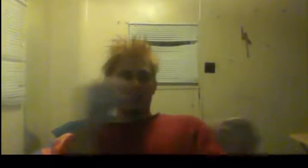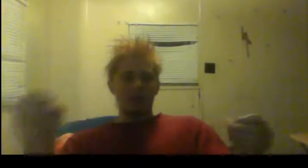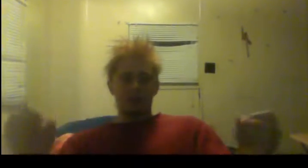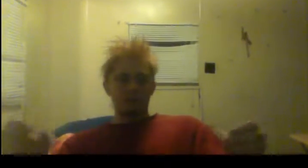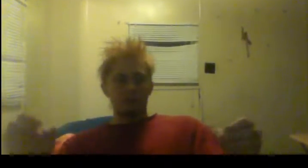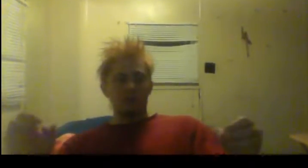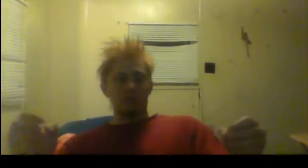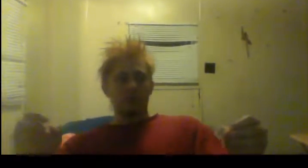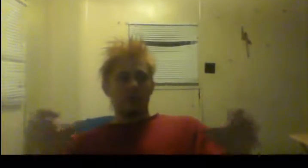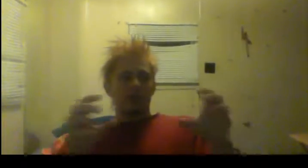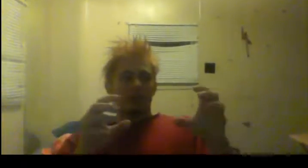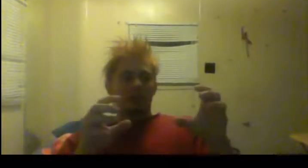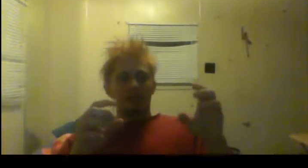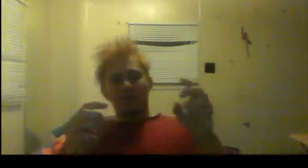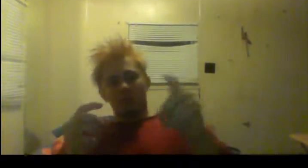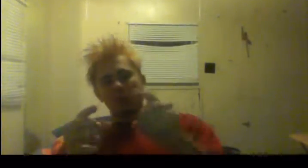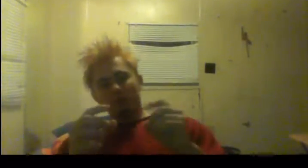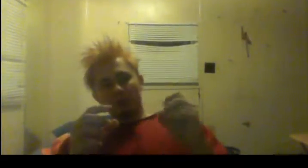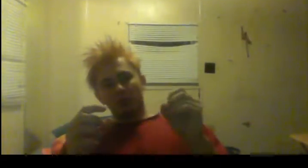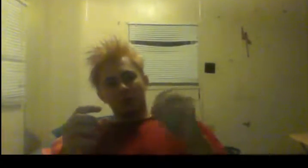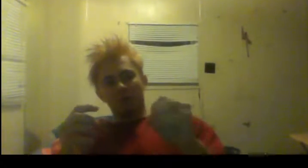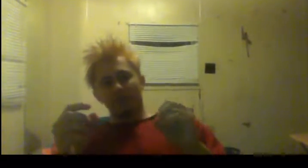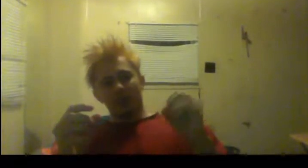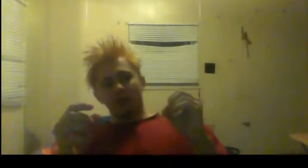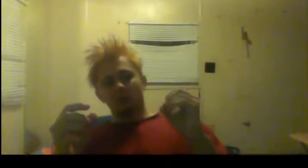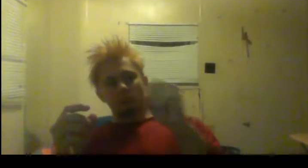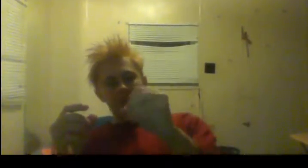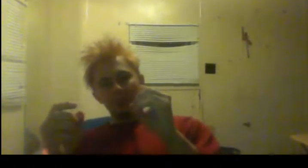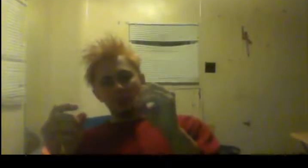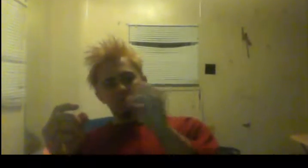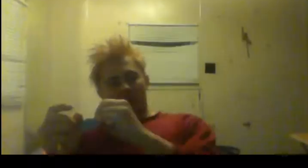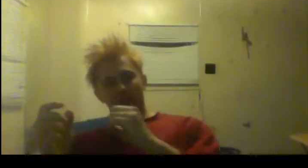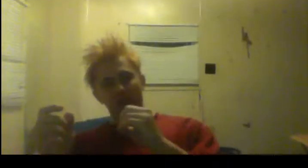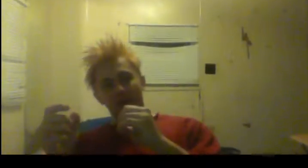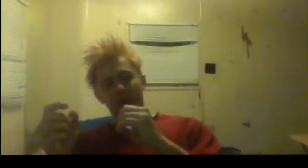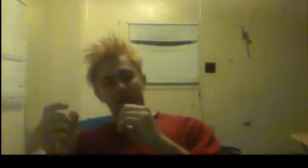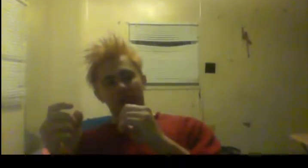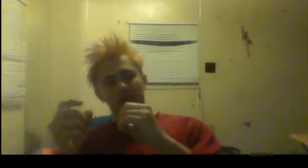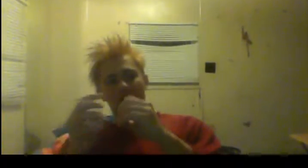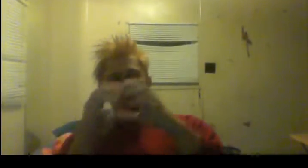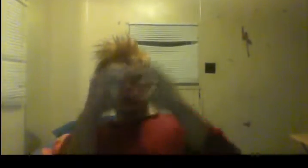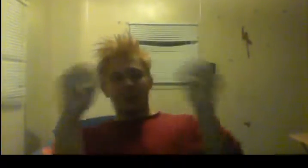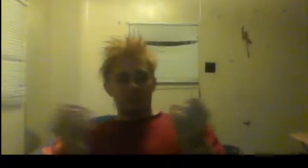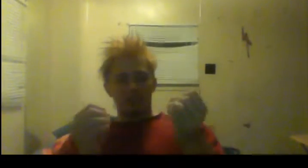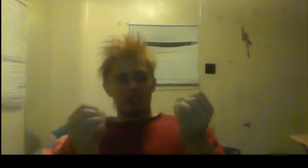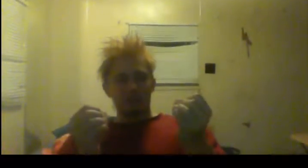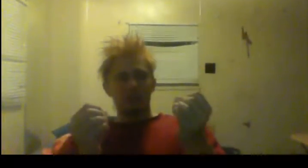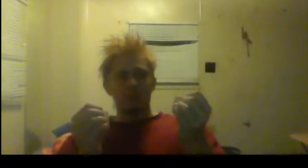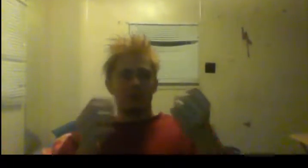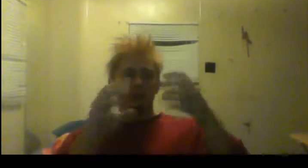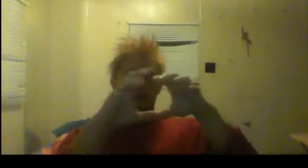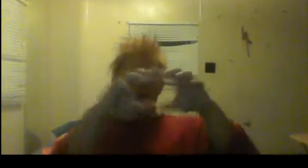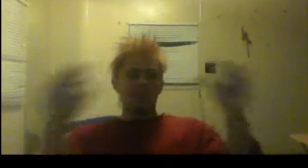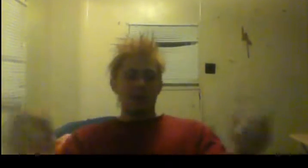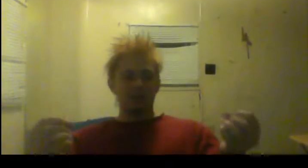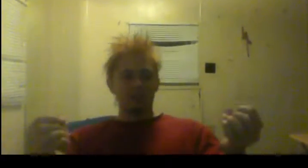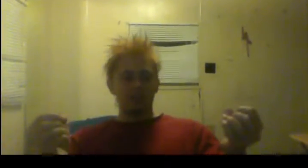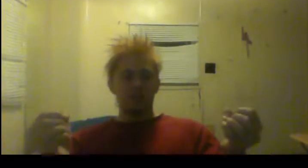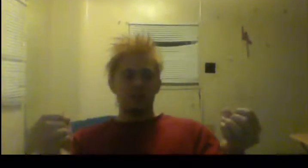spread out those meals, get one burger, one fries, one burger, one fries. That's, that's two meals. You pack those up,